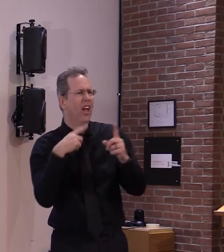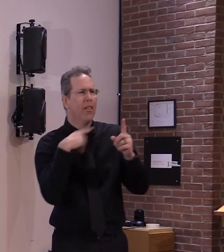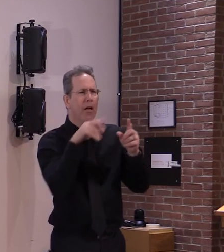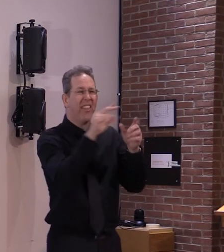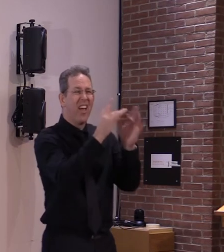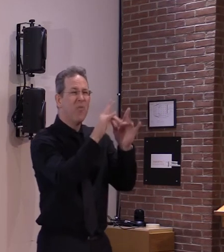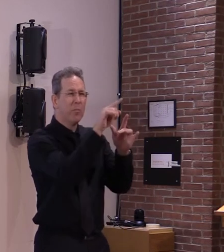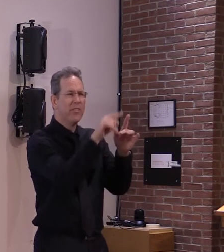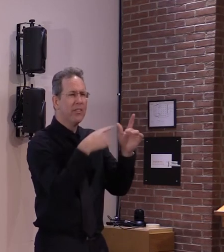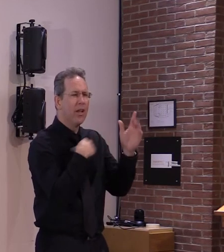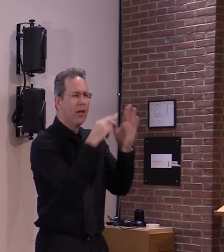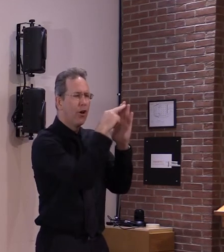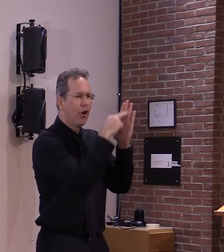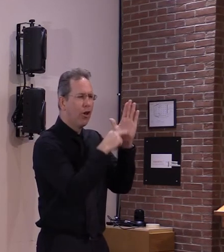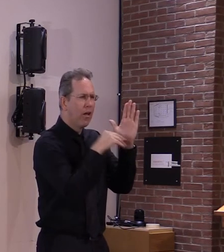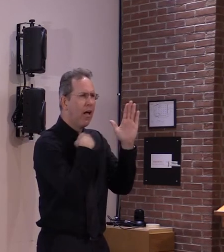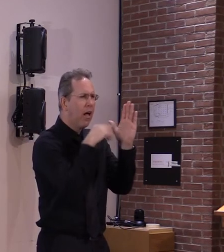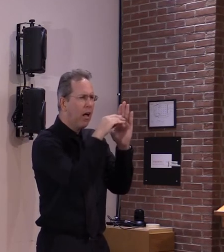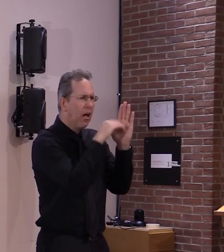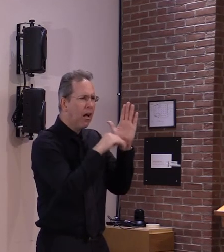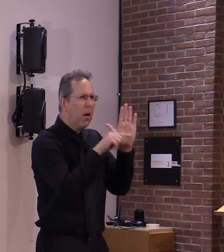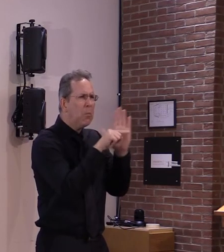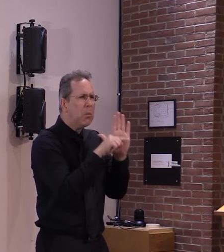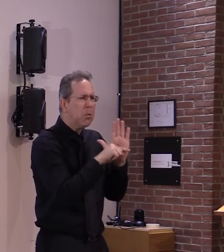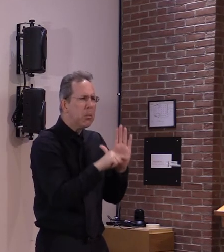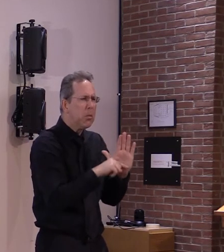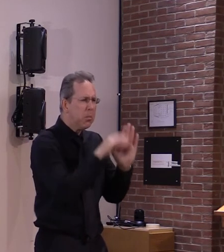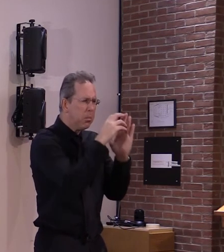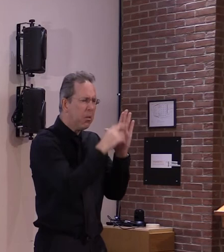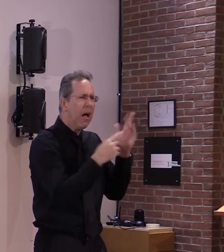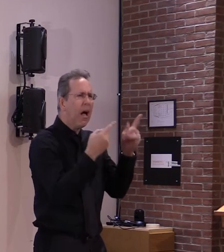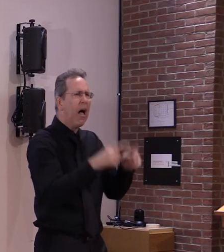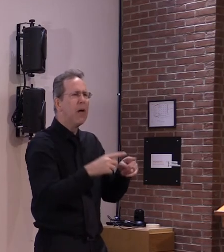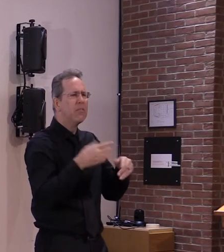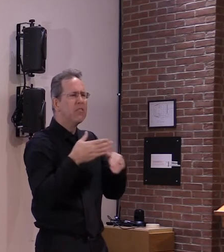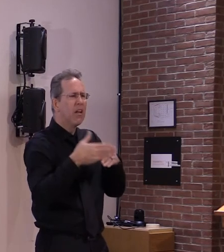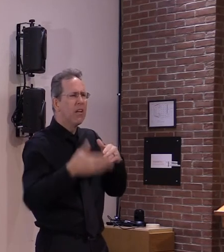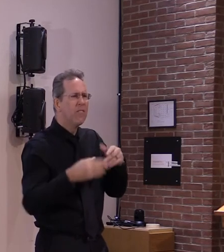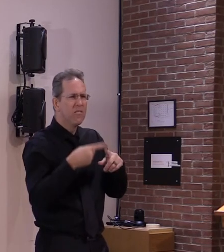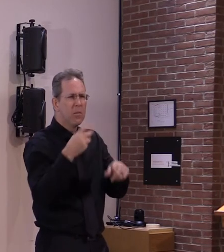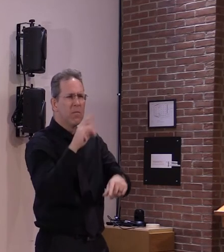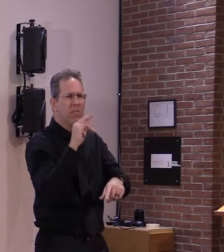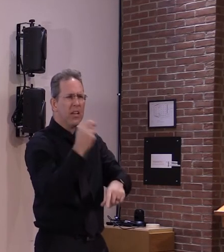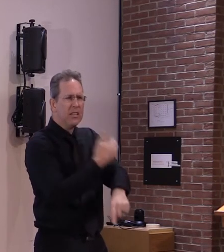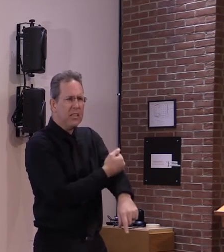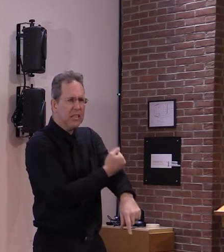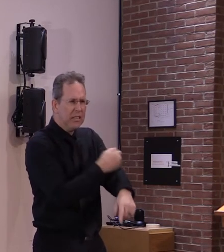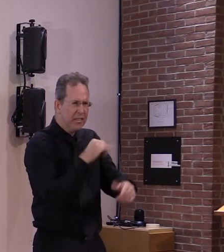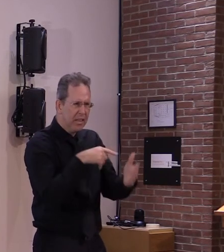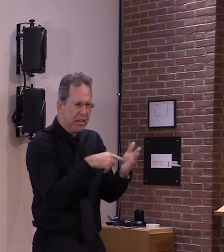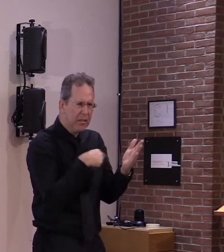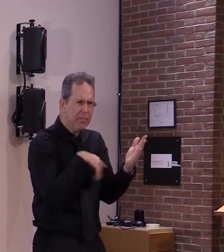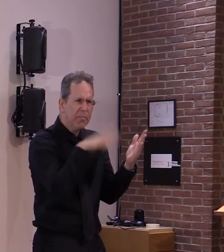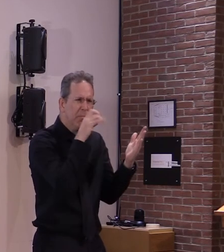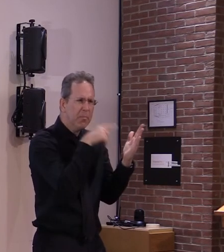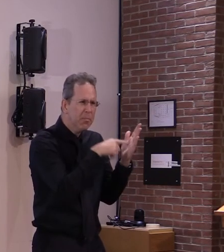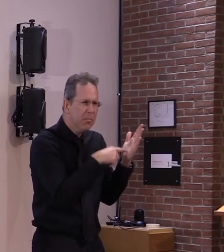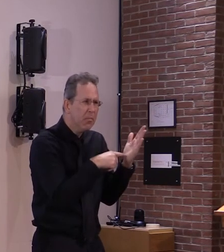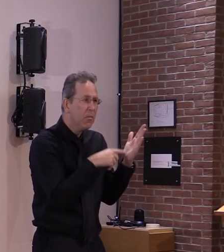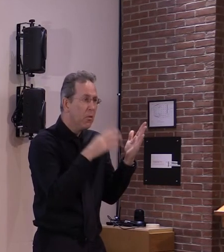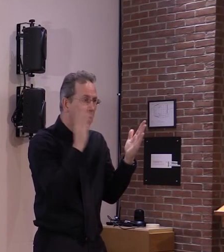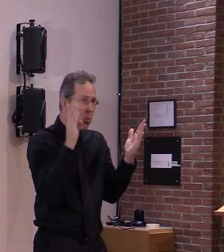in the interest of transparency uh would you be providing uh a link to that